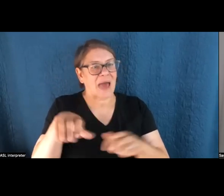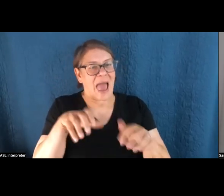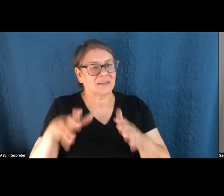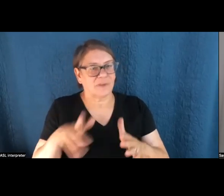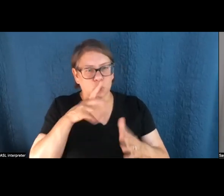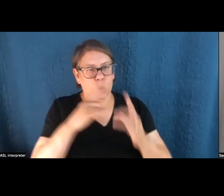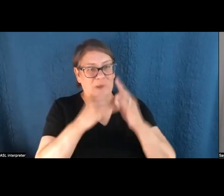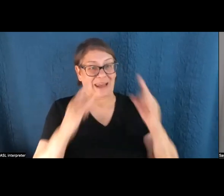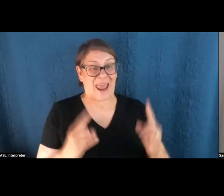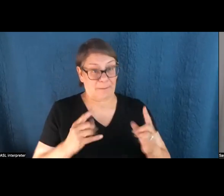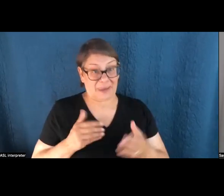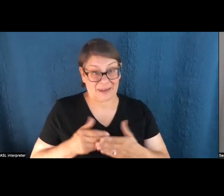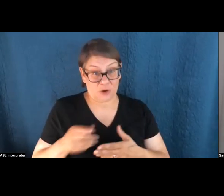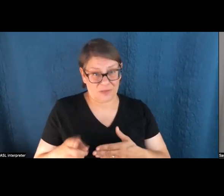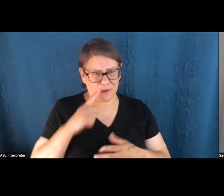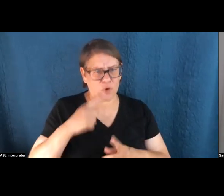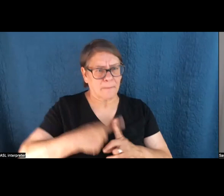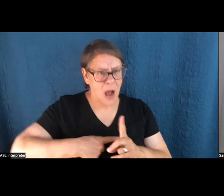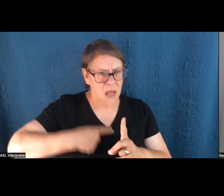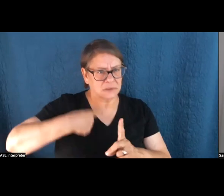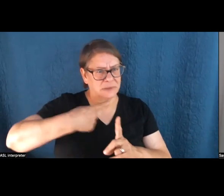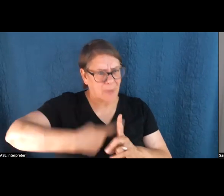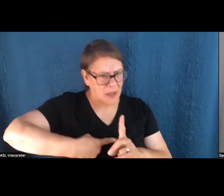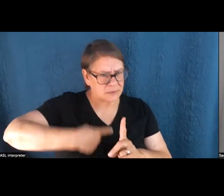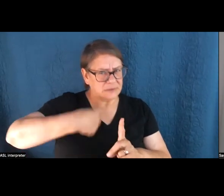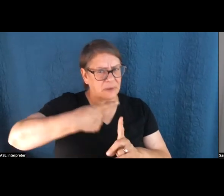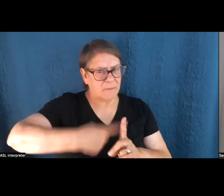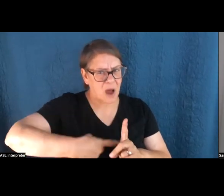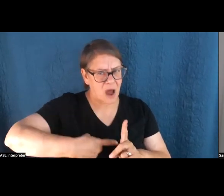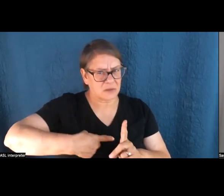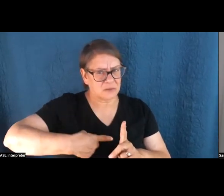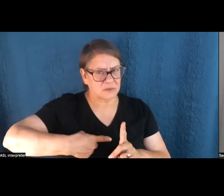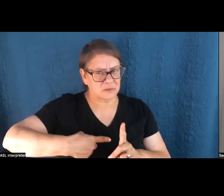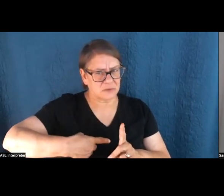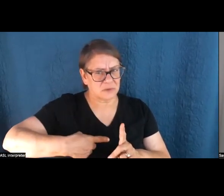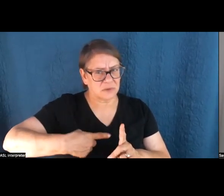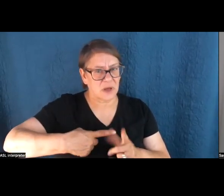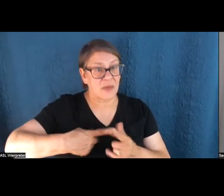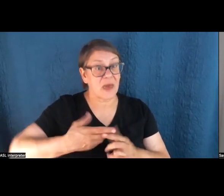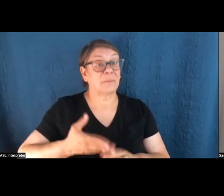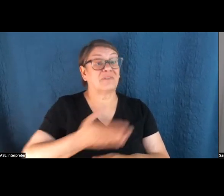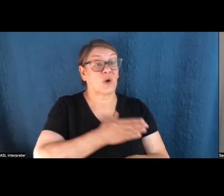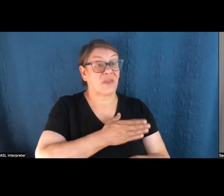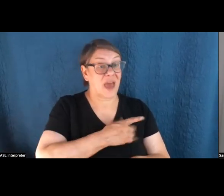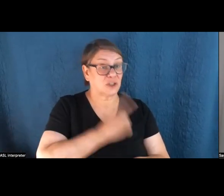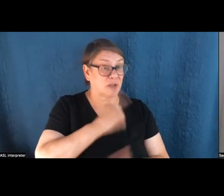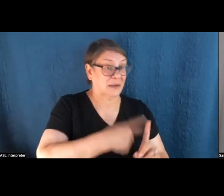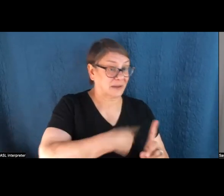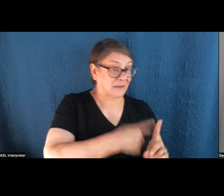there camping by the site for months and months, I think the year before or two years before that. And she was out back there today. And